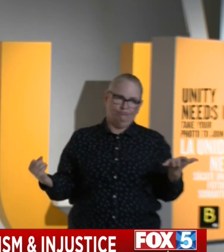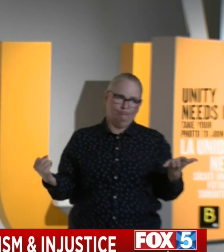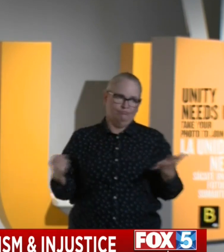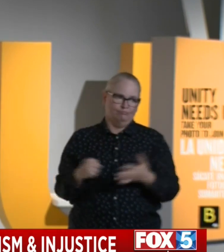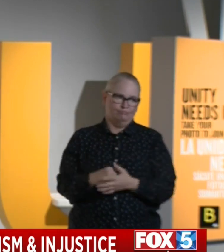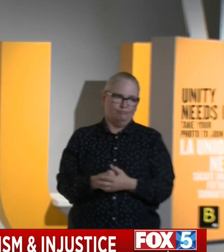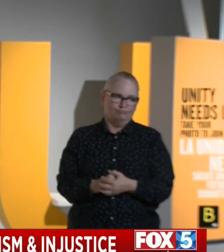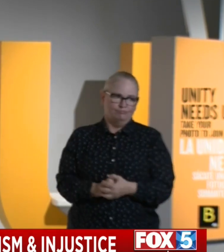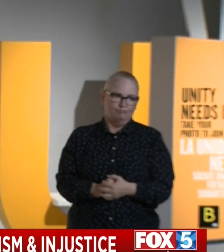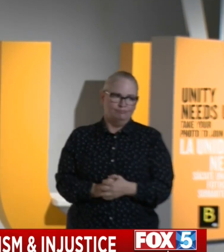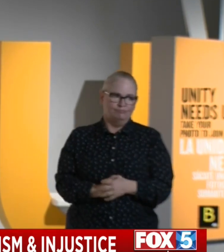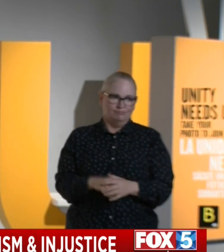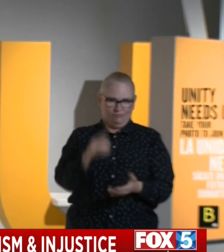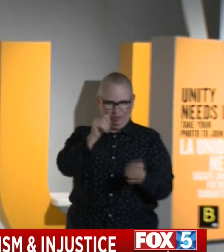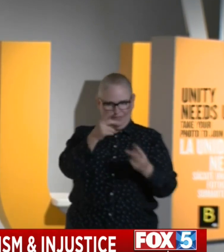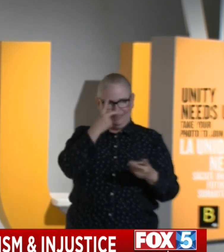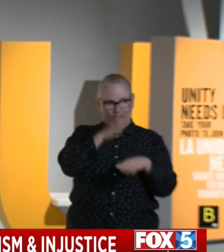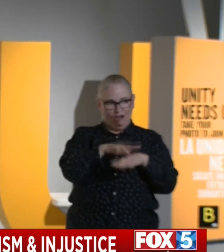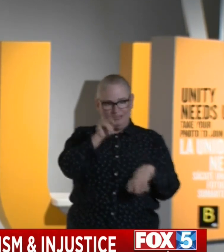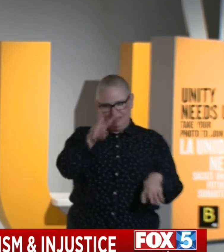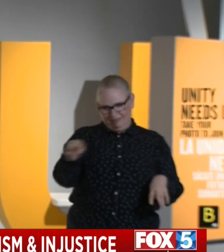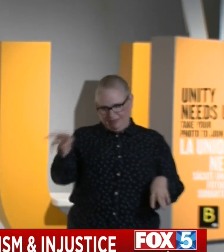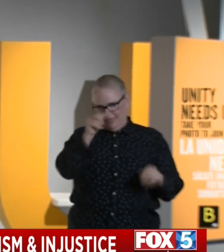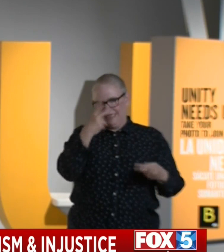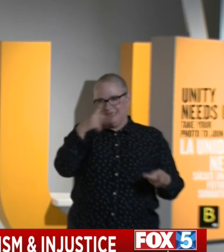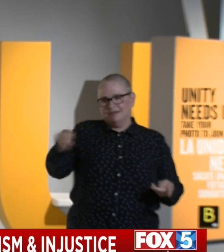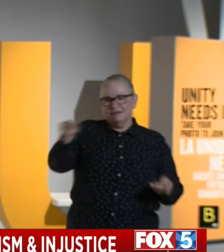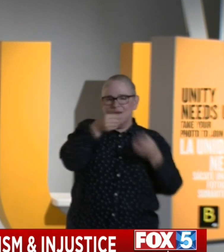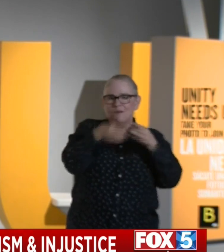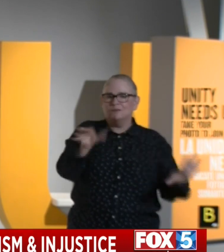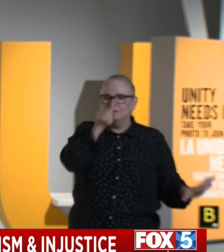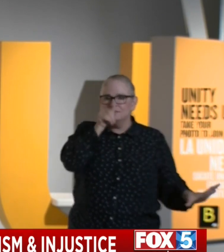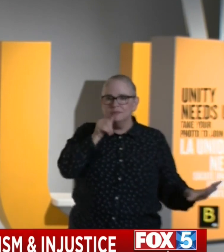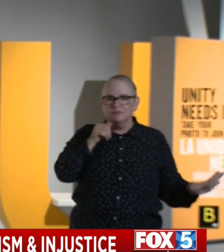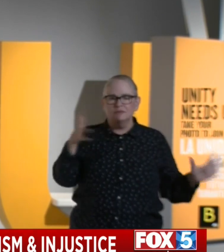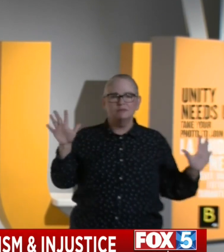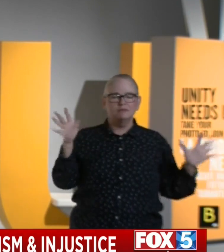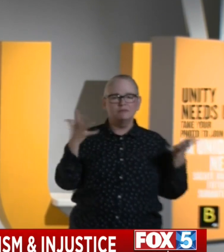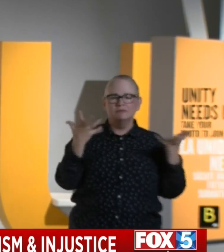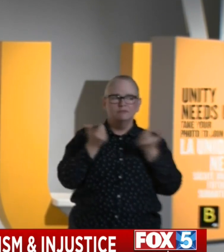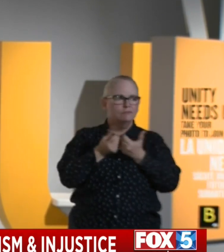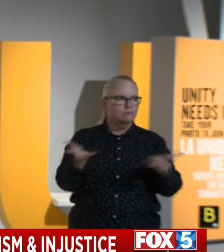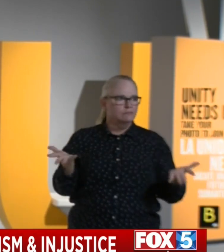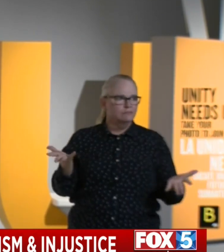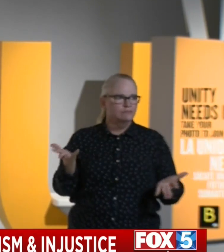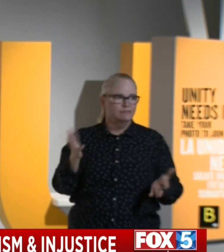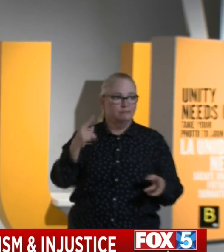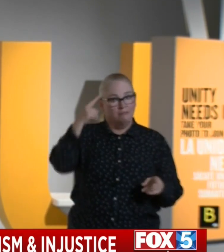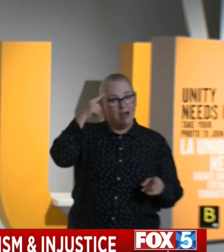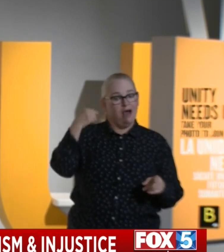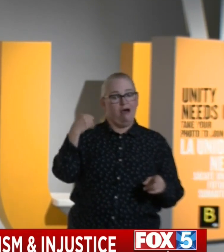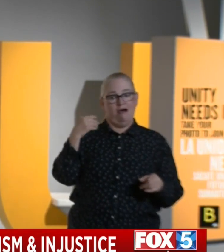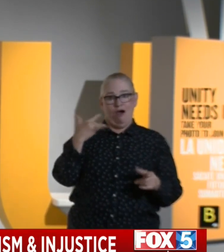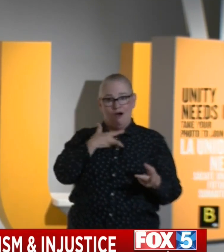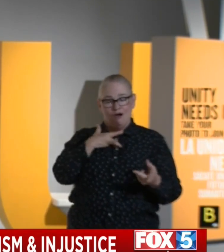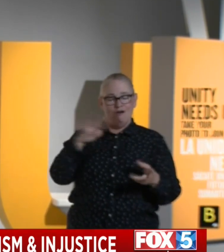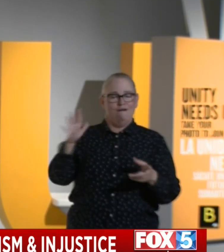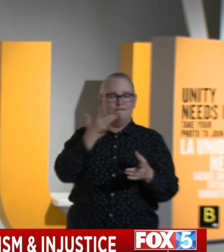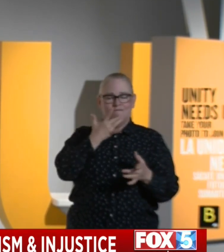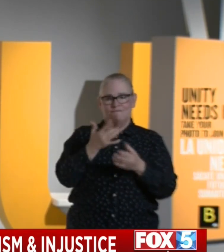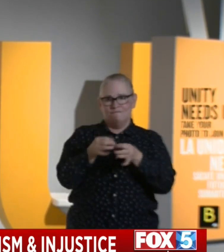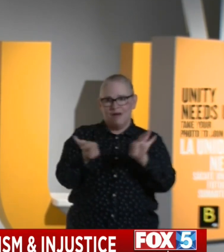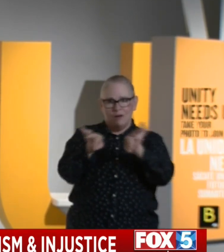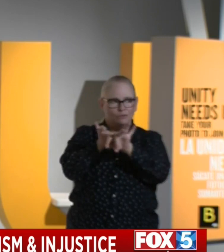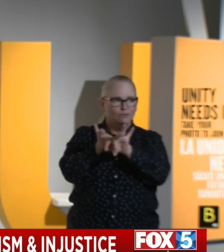-evident in the minds and hearts and the values that you hear from people all across the state and all